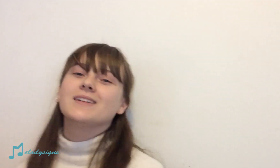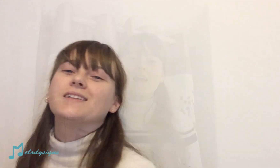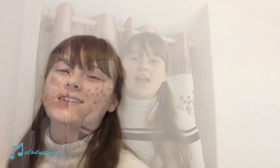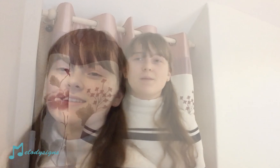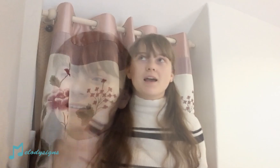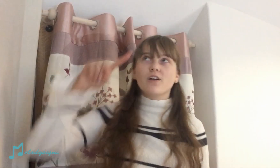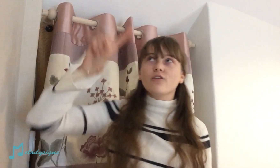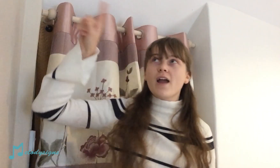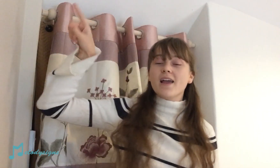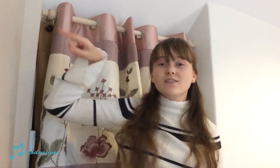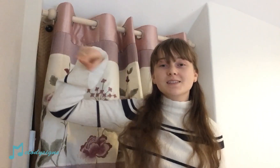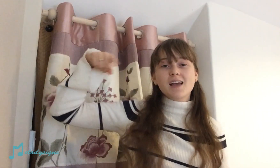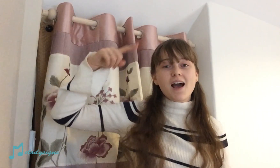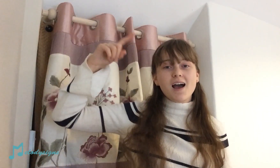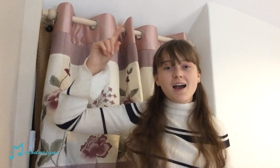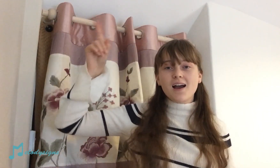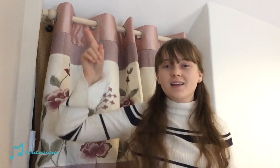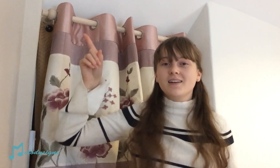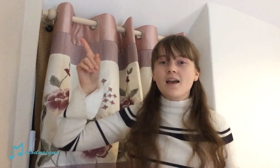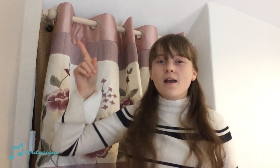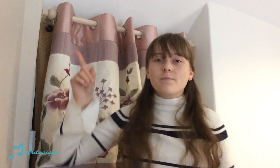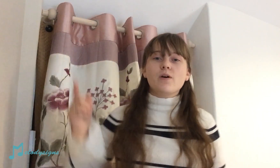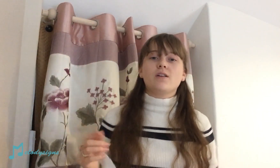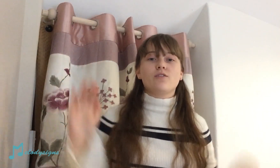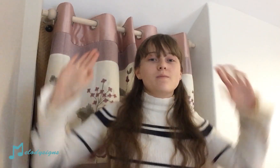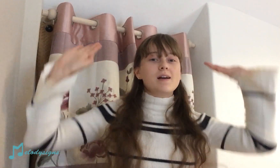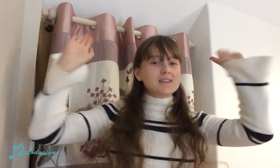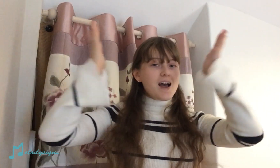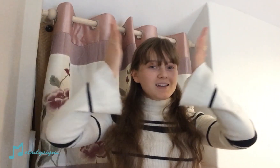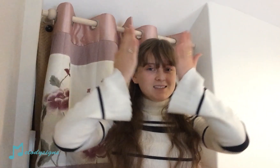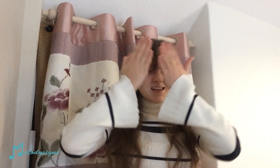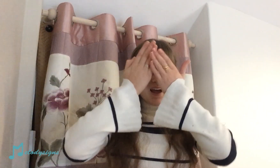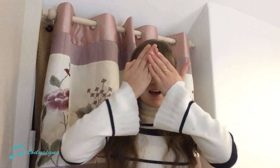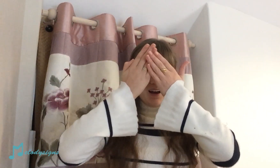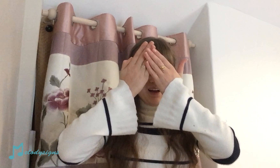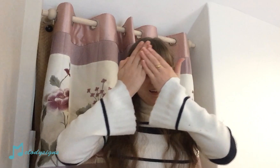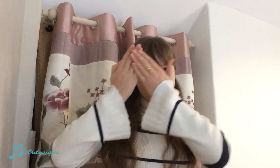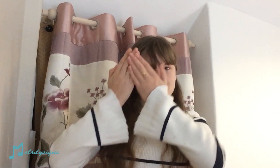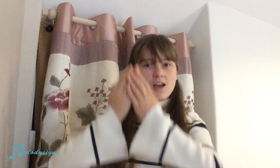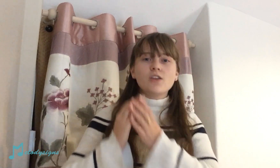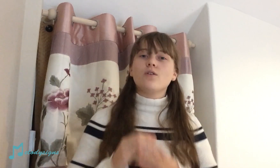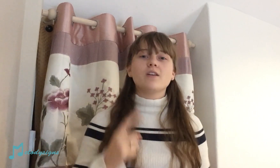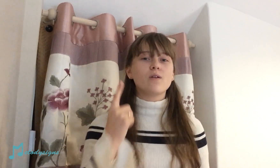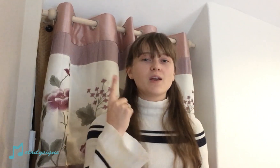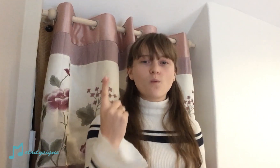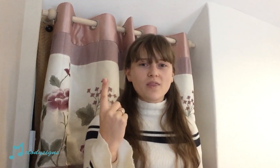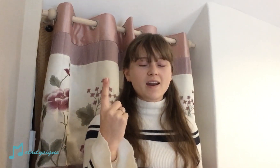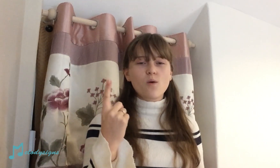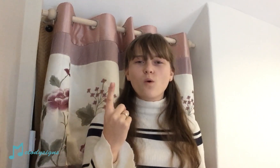Hit me like a ray of sun, burning through my darkest night You're the only one that I